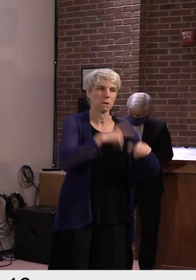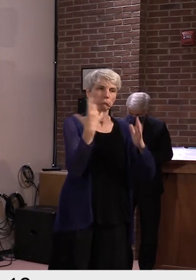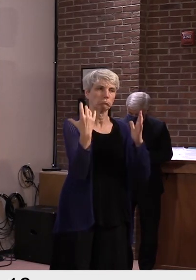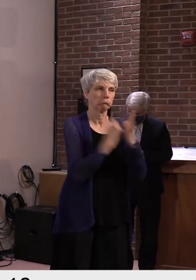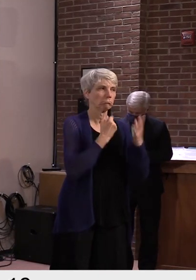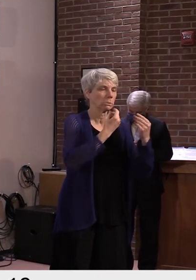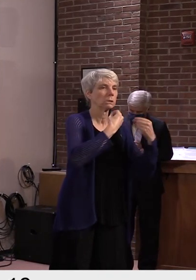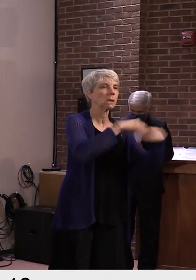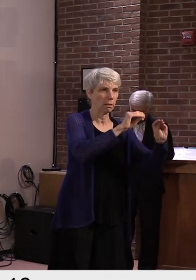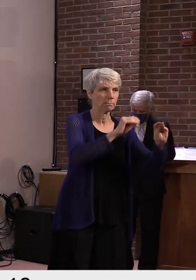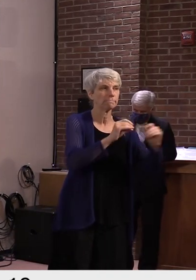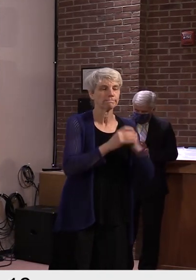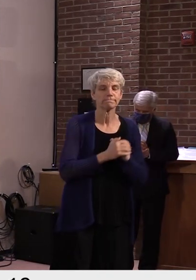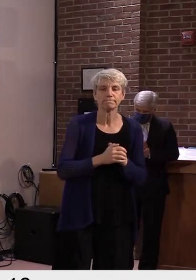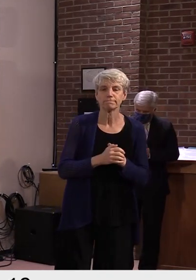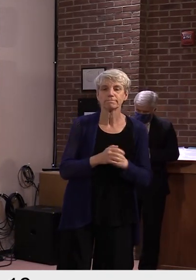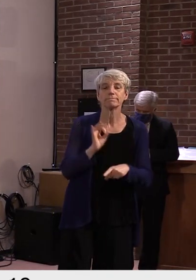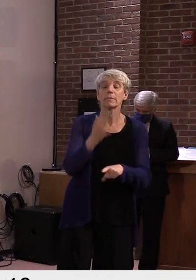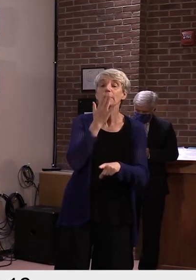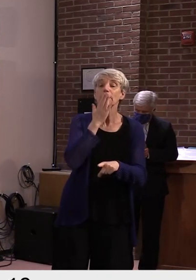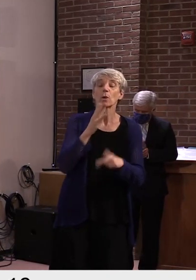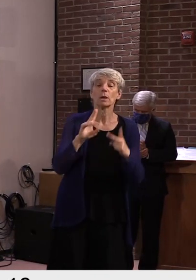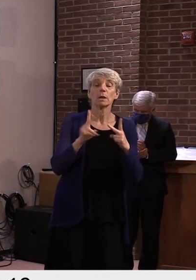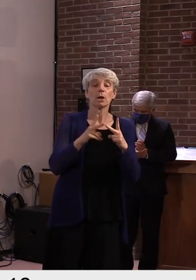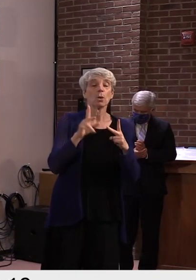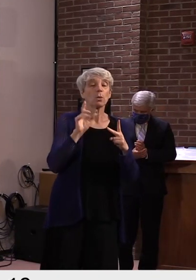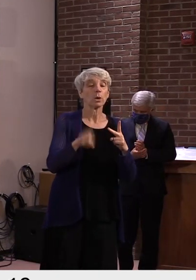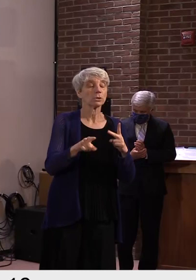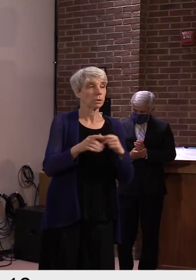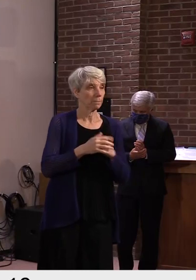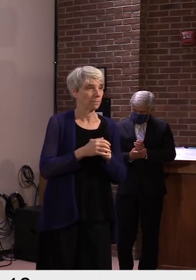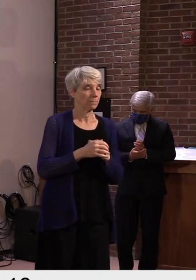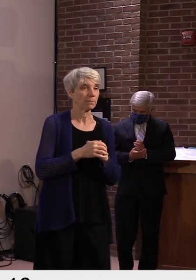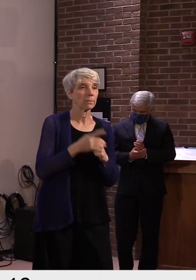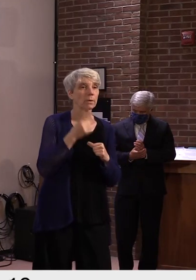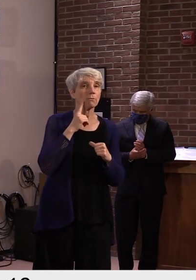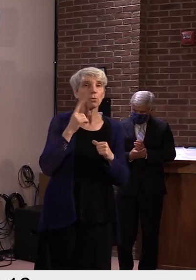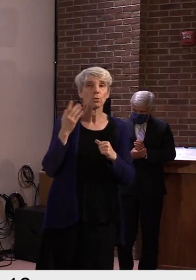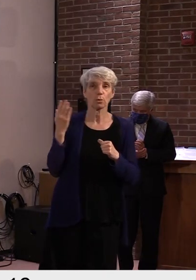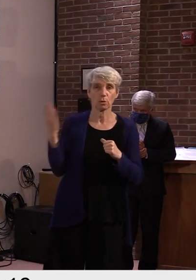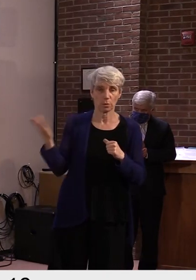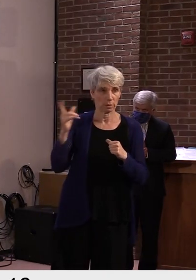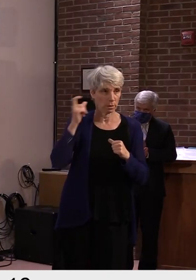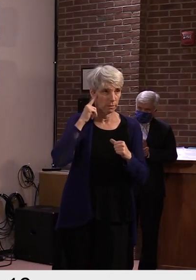Okay. Thank you. My second question is for the governor.